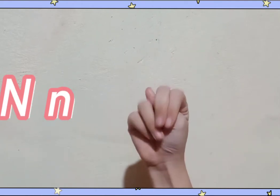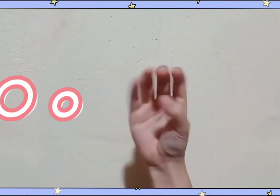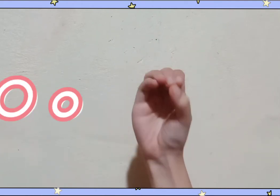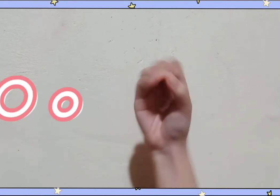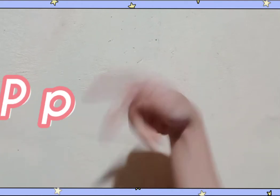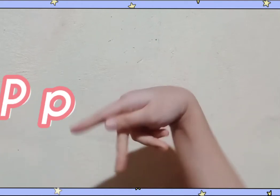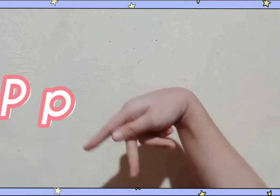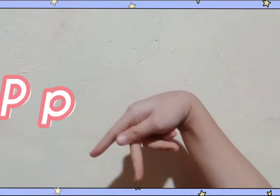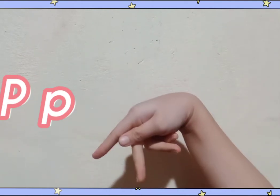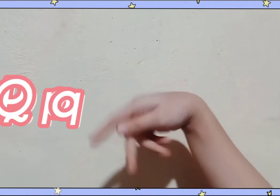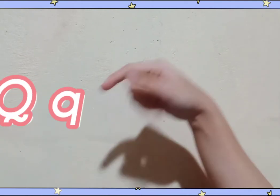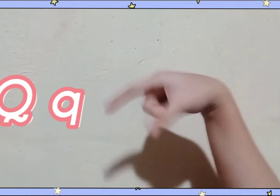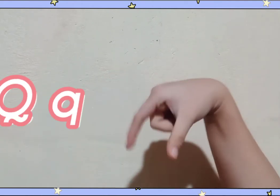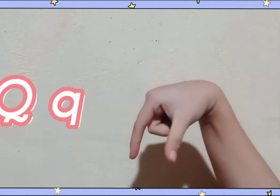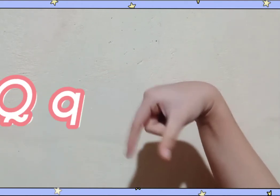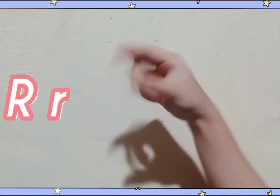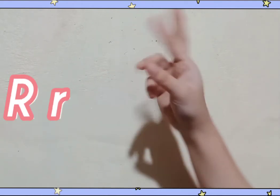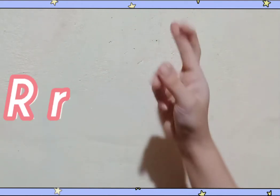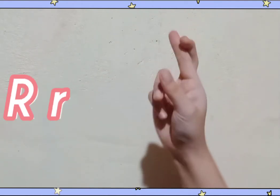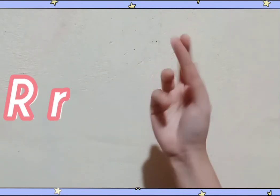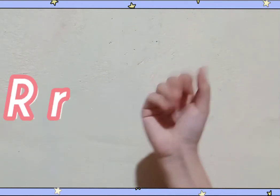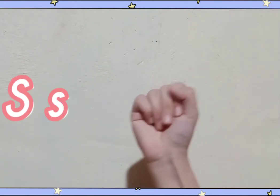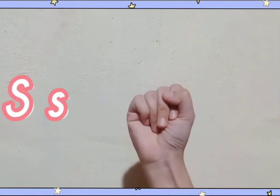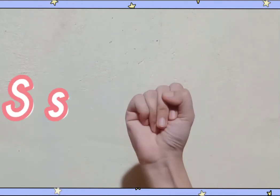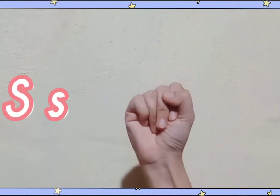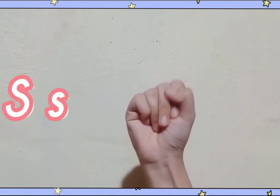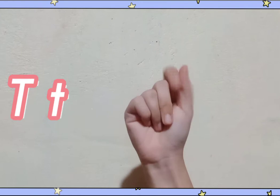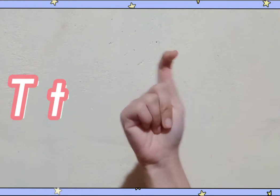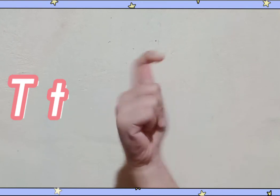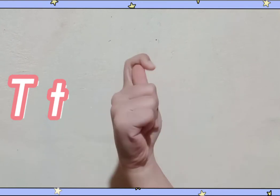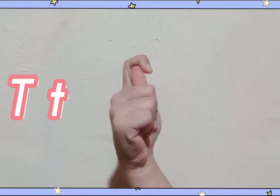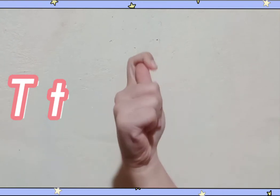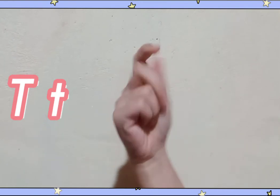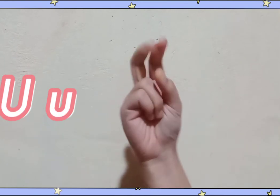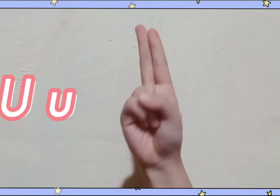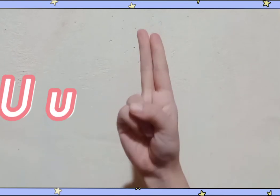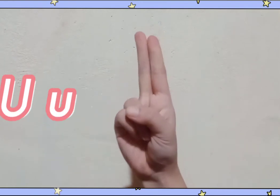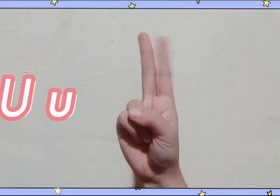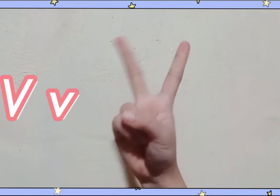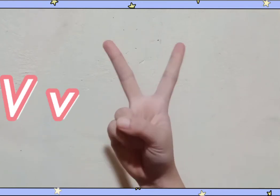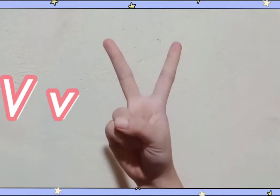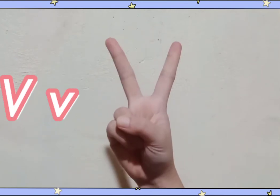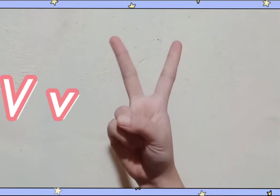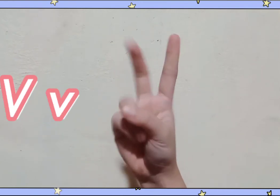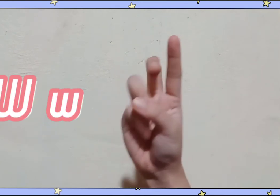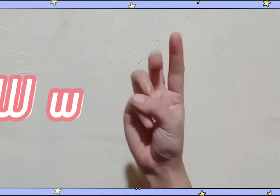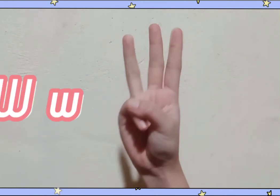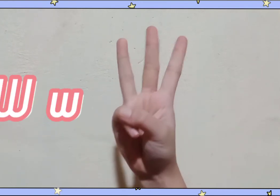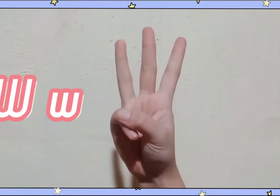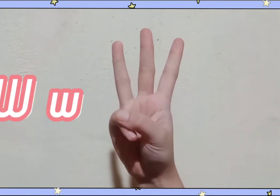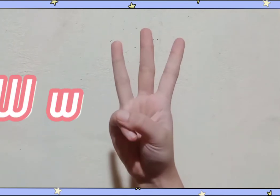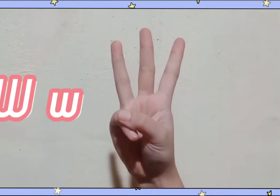N, P, Q, R, S, T, V, W,